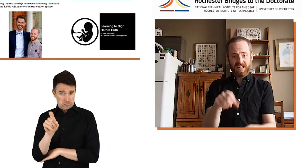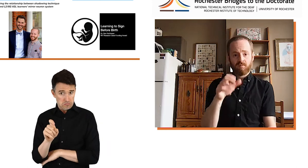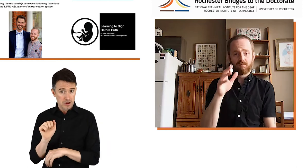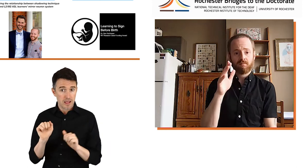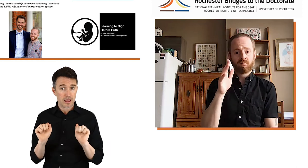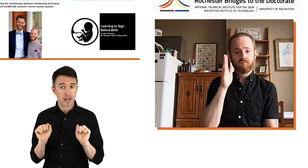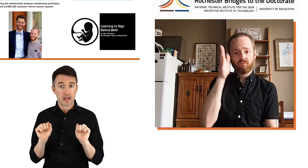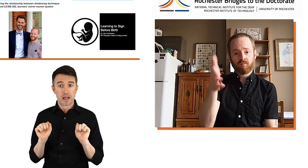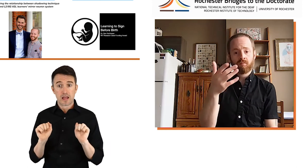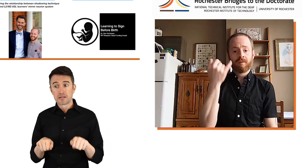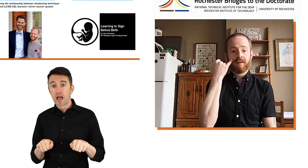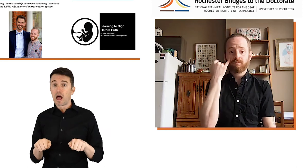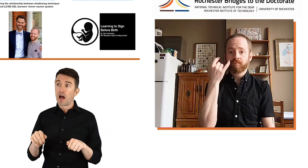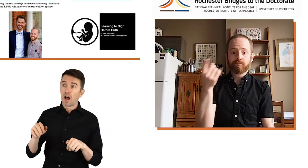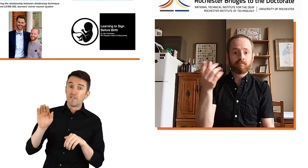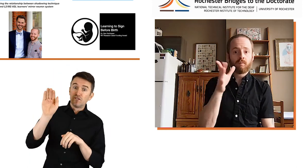acquisition.